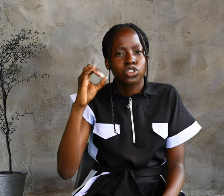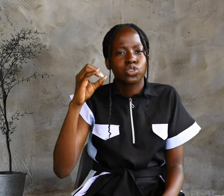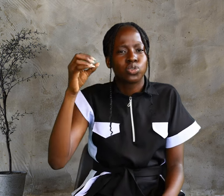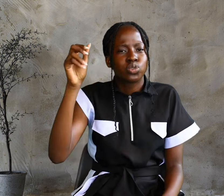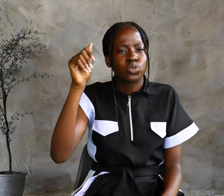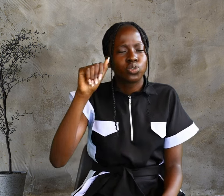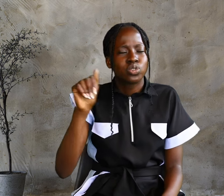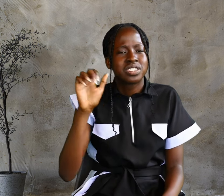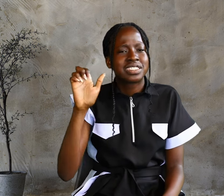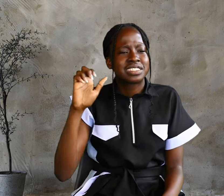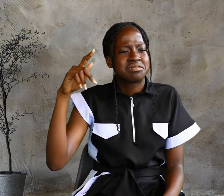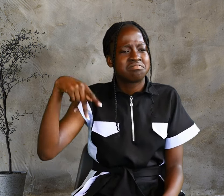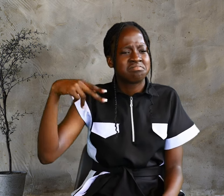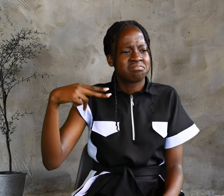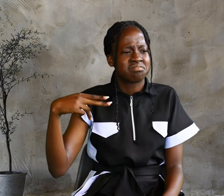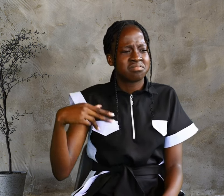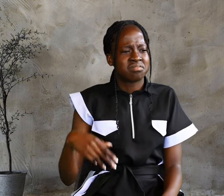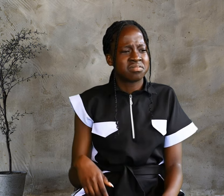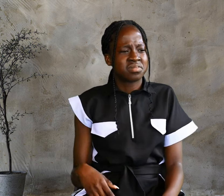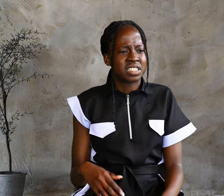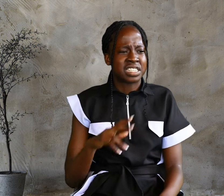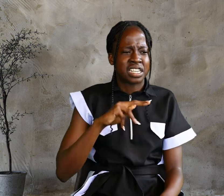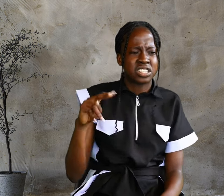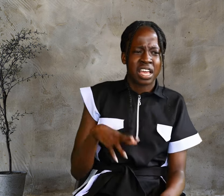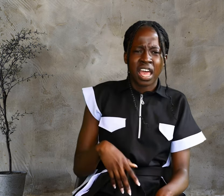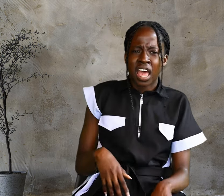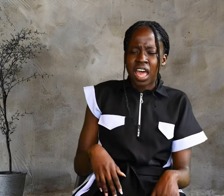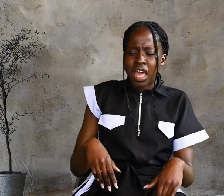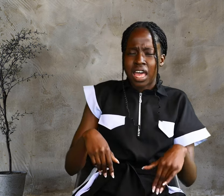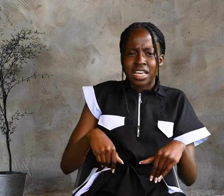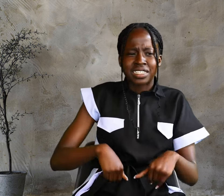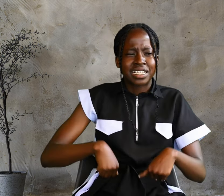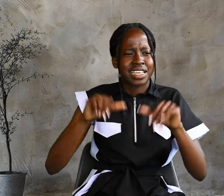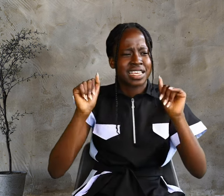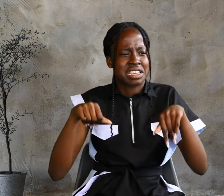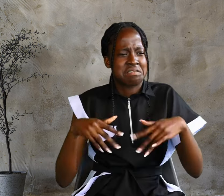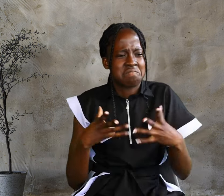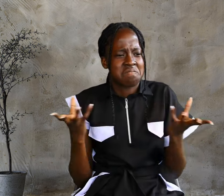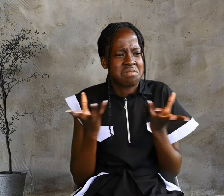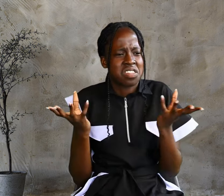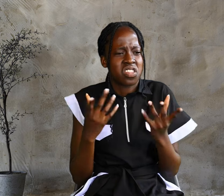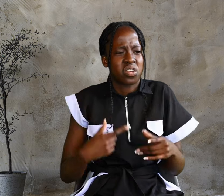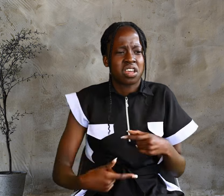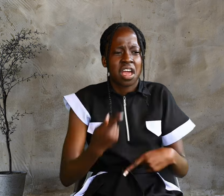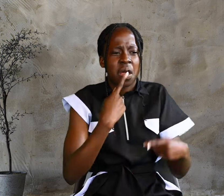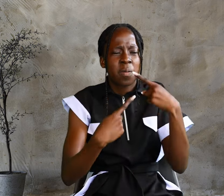Nazareth? Can anything good come from there? Nathanael asked.